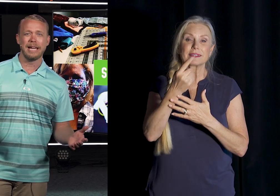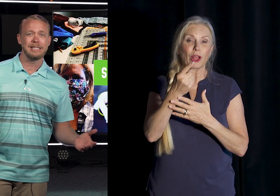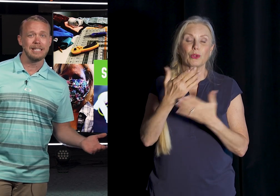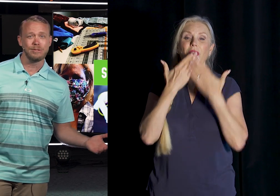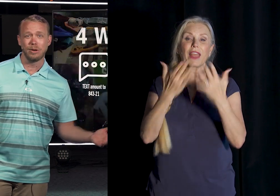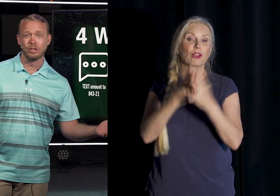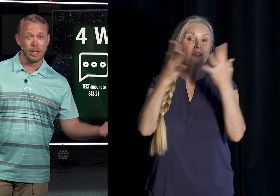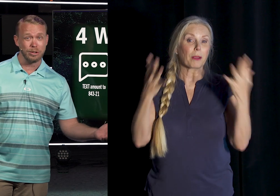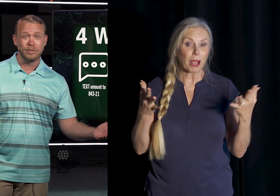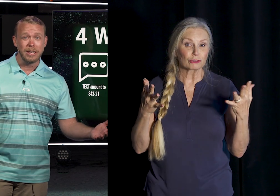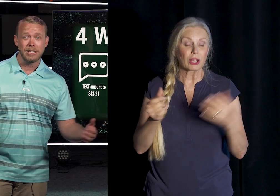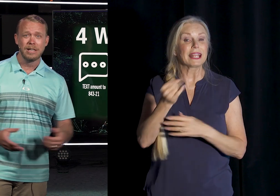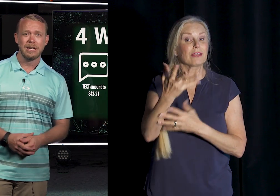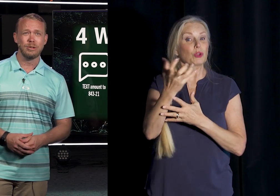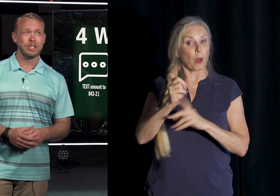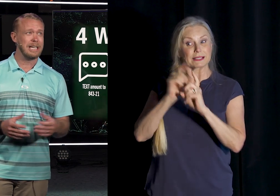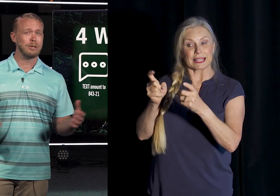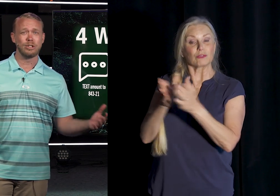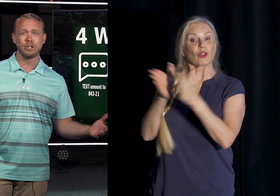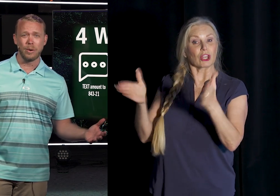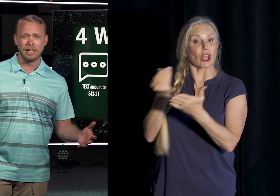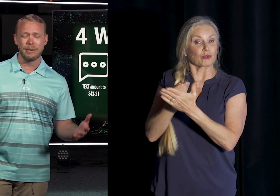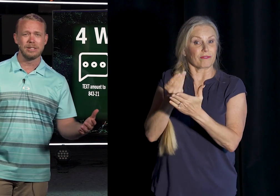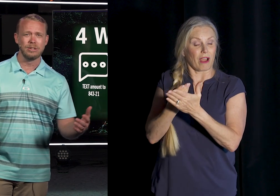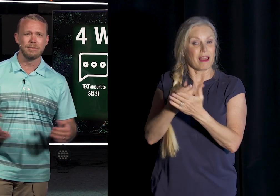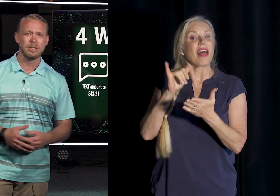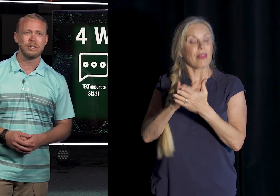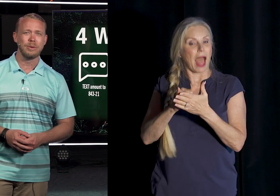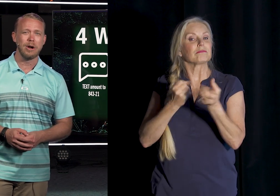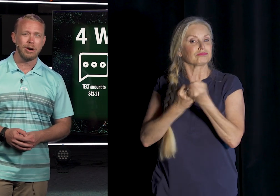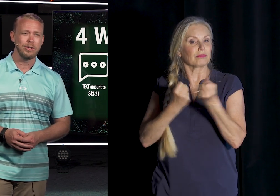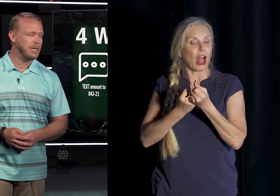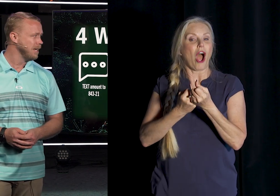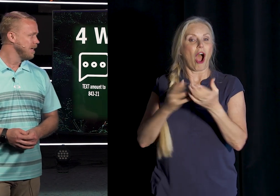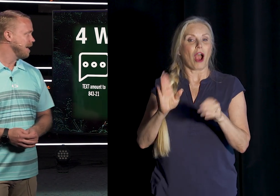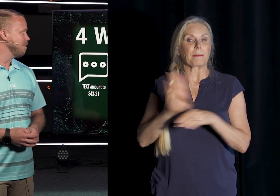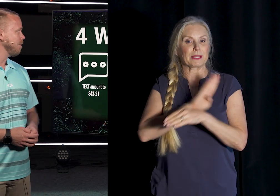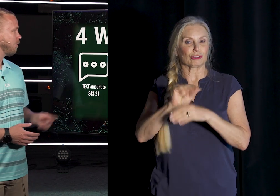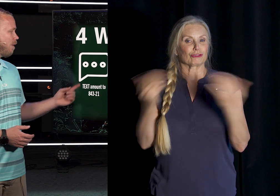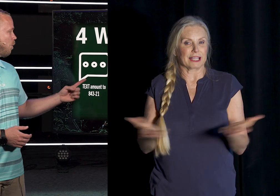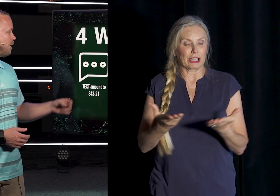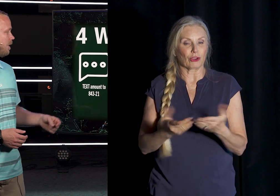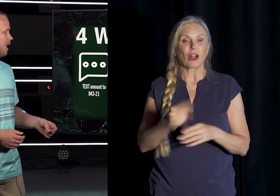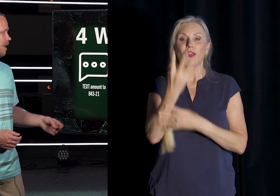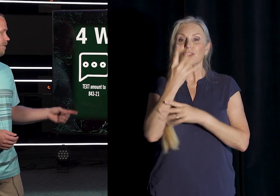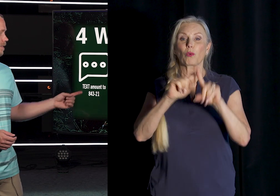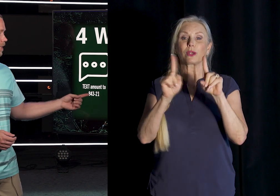like to give to our general fund, which just keeps our church going, allowing us to do the ministry that we are doing, there's four different ways you can give. You can